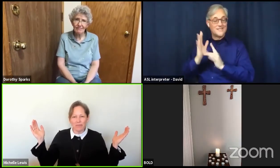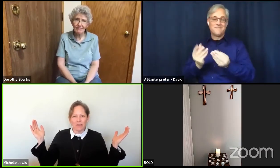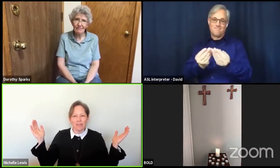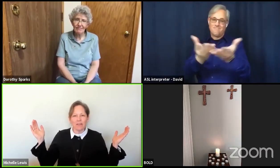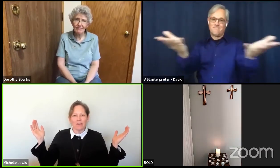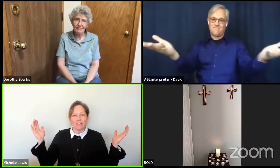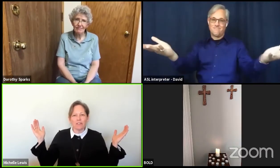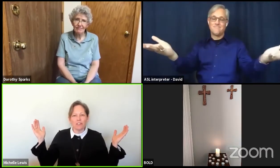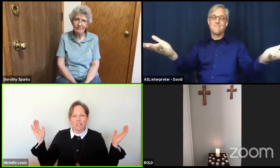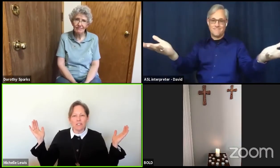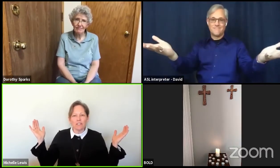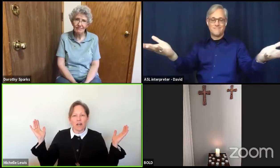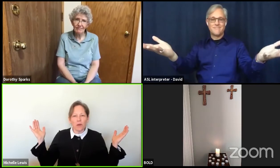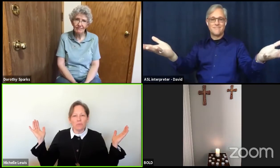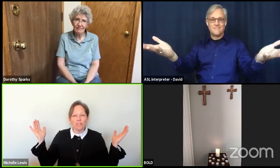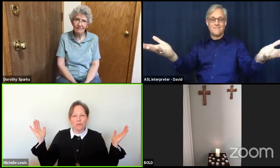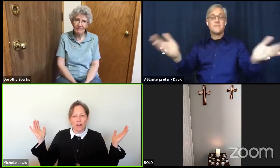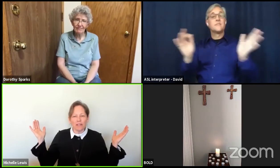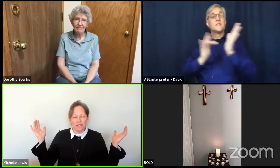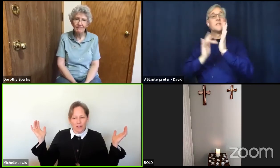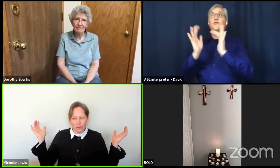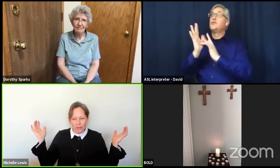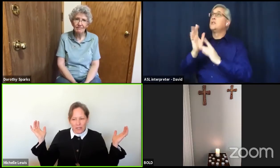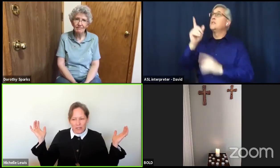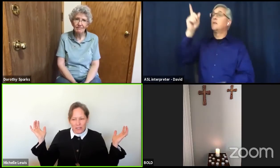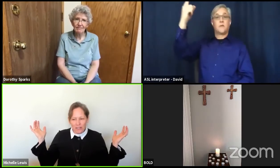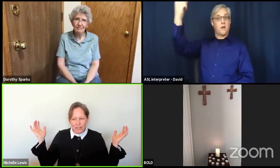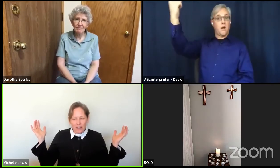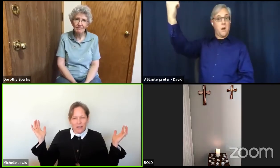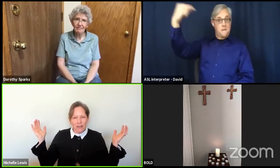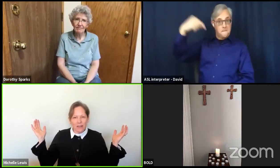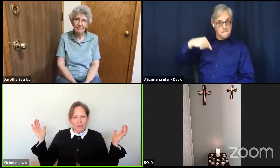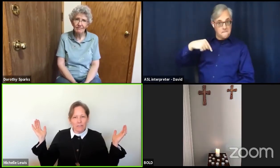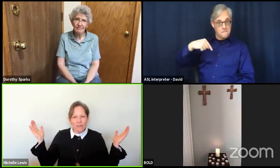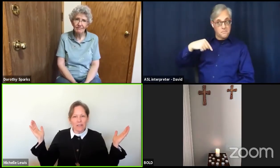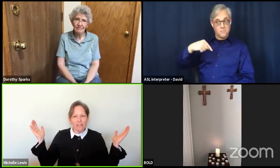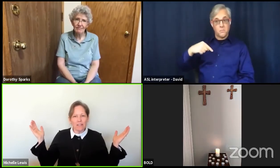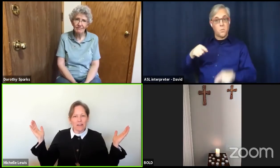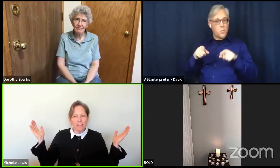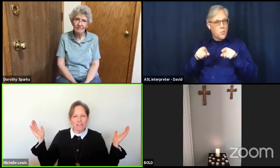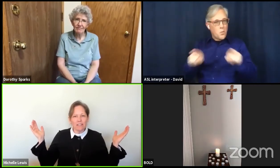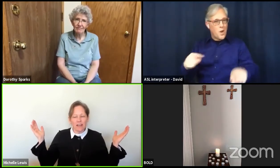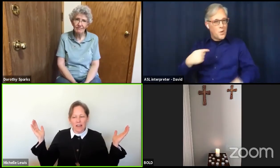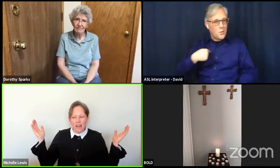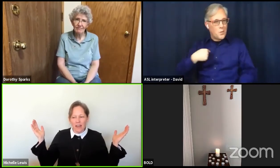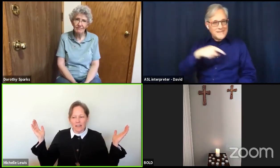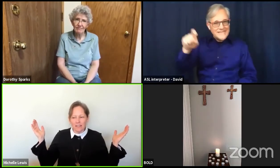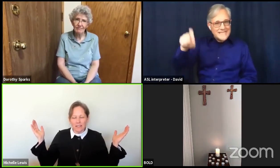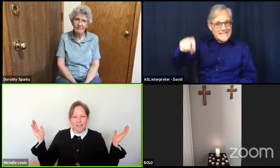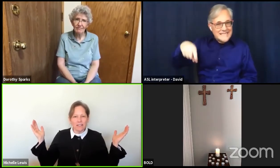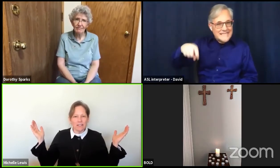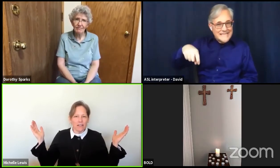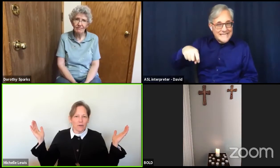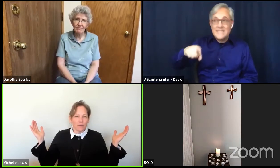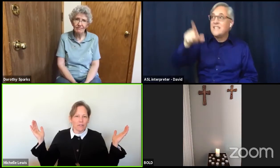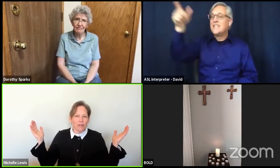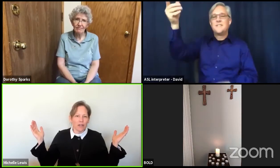Jesus comes to us in our needs, feeds us, and sends us out to care for